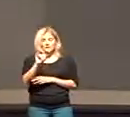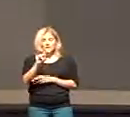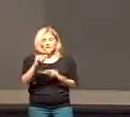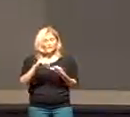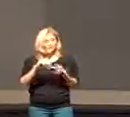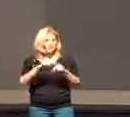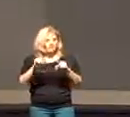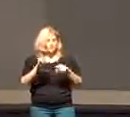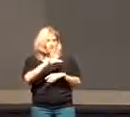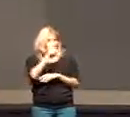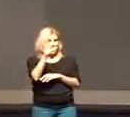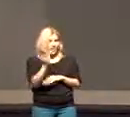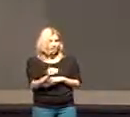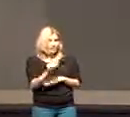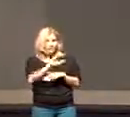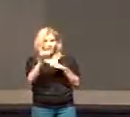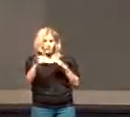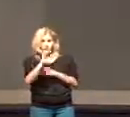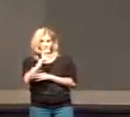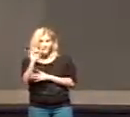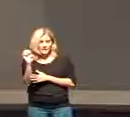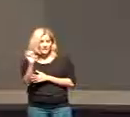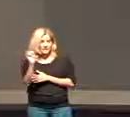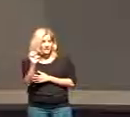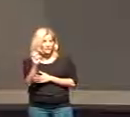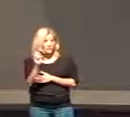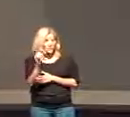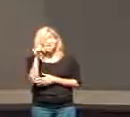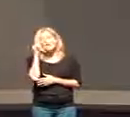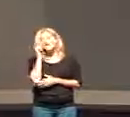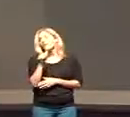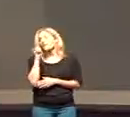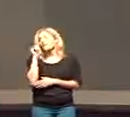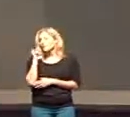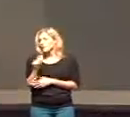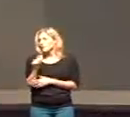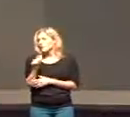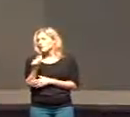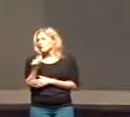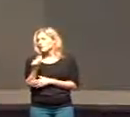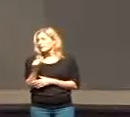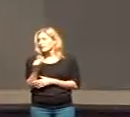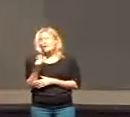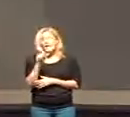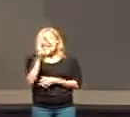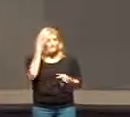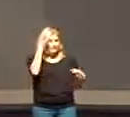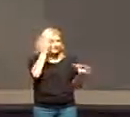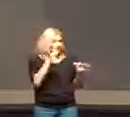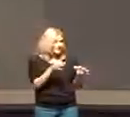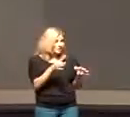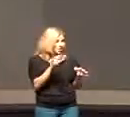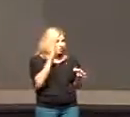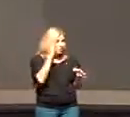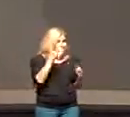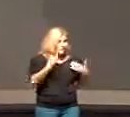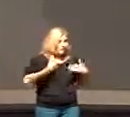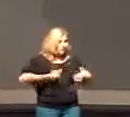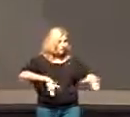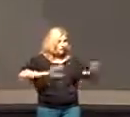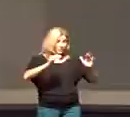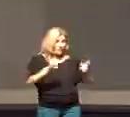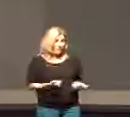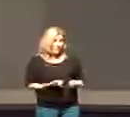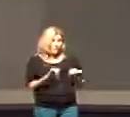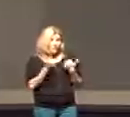different parts of Africa in the Middle East who every day have to make the decision am I going to forfeit